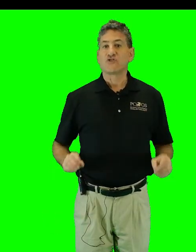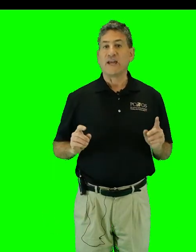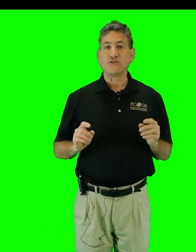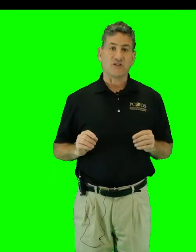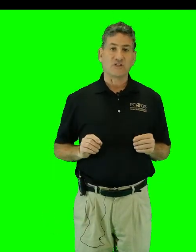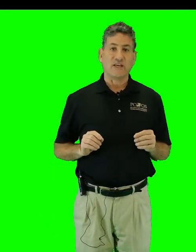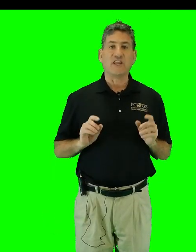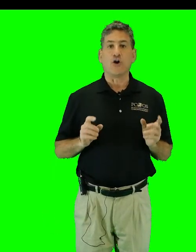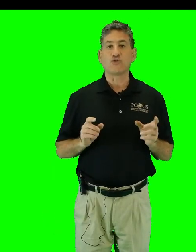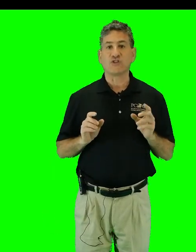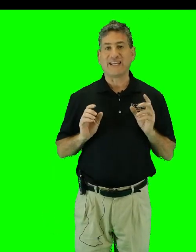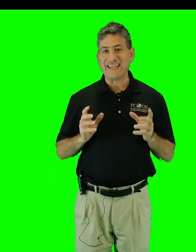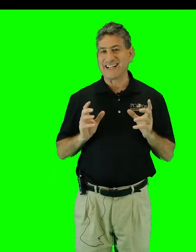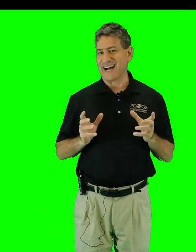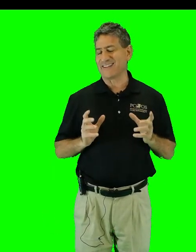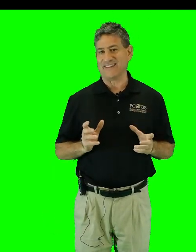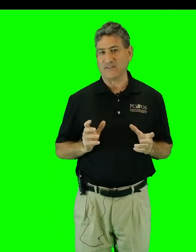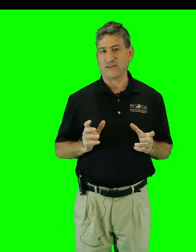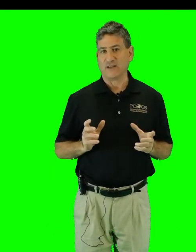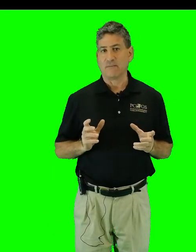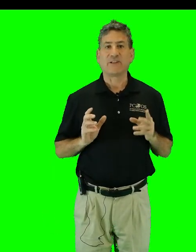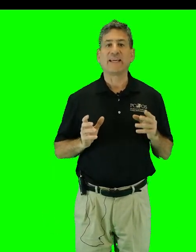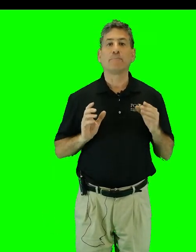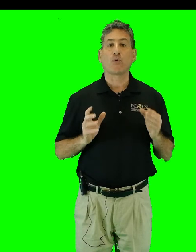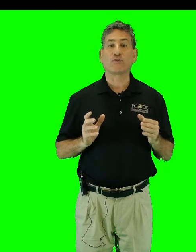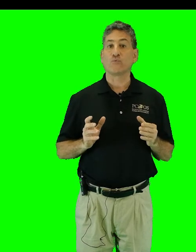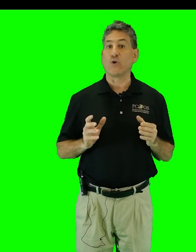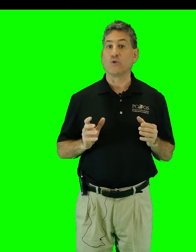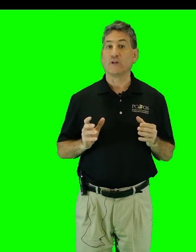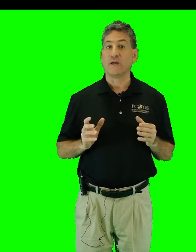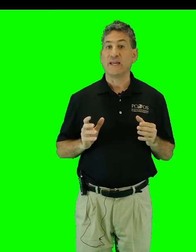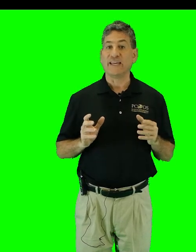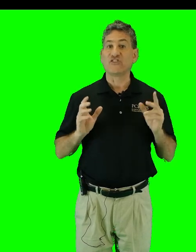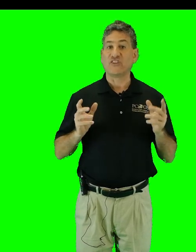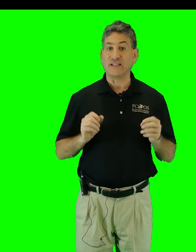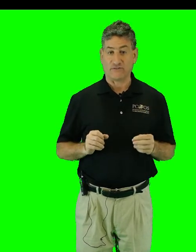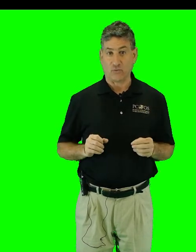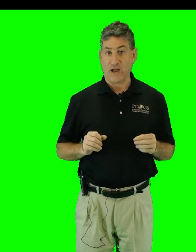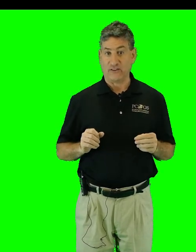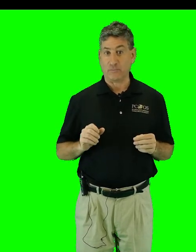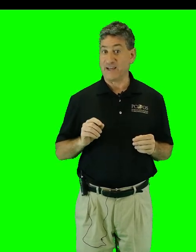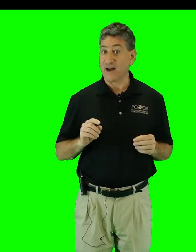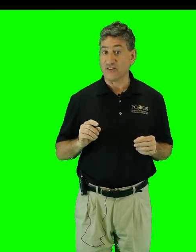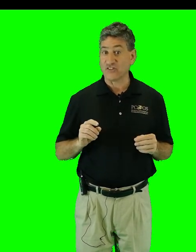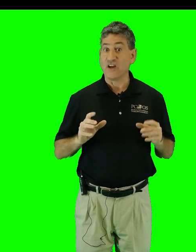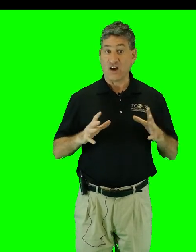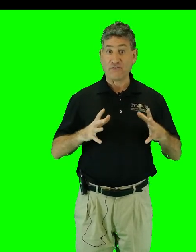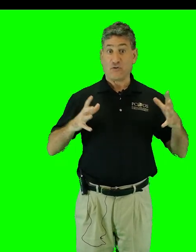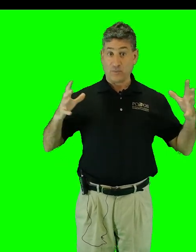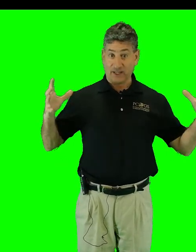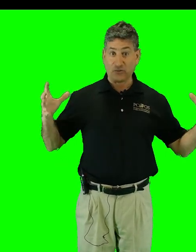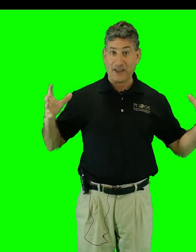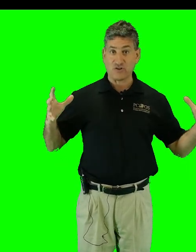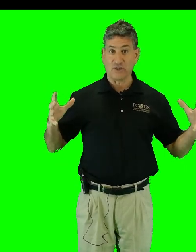Changes in the ocean heat content play an important role in sea level rise because of thermal expansion.